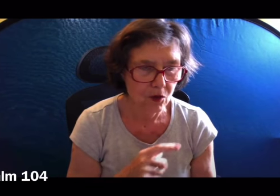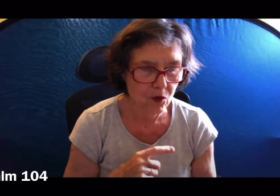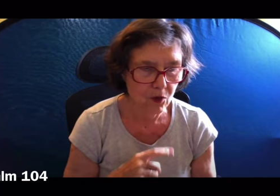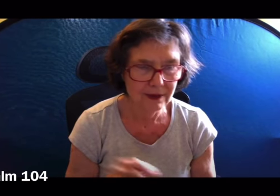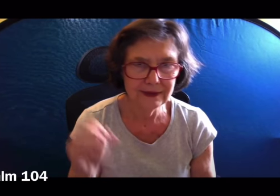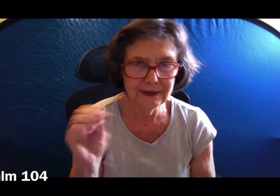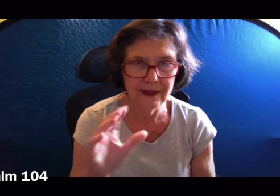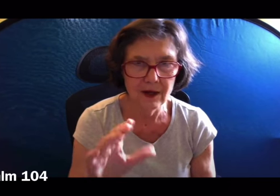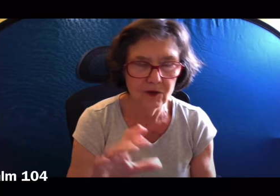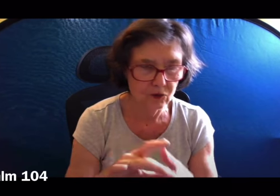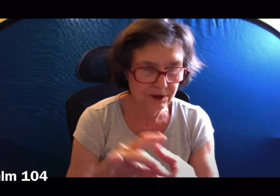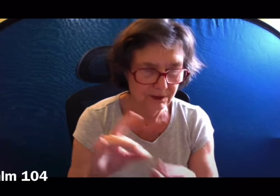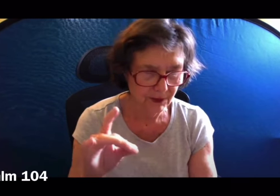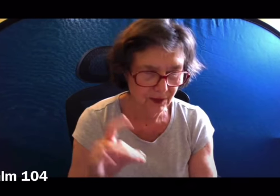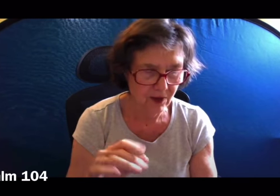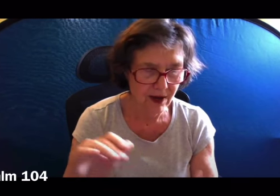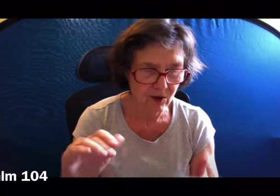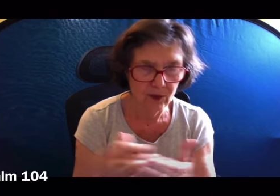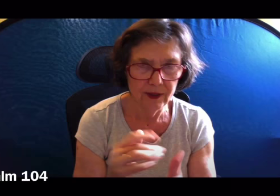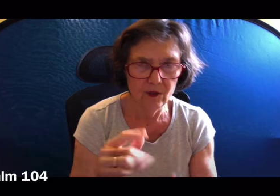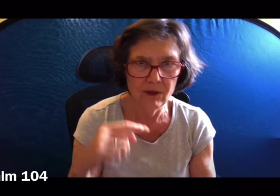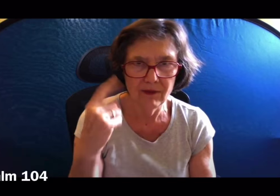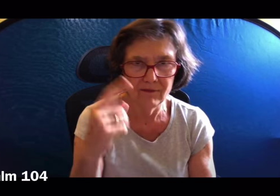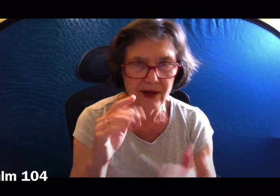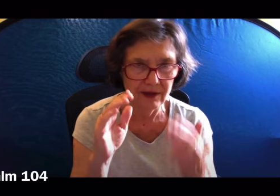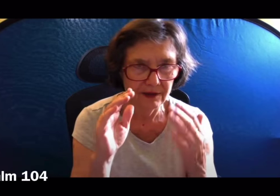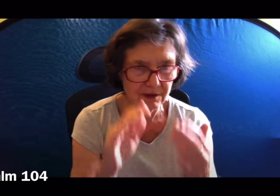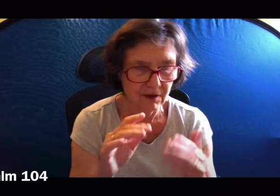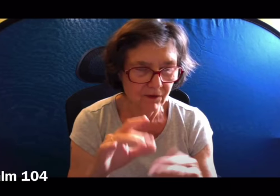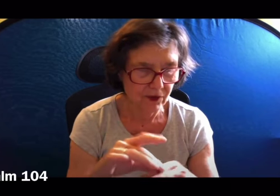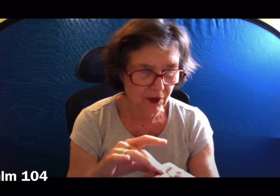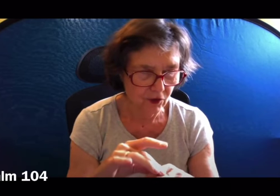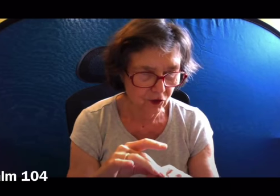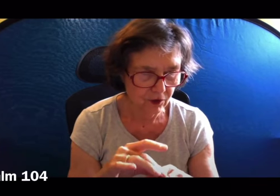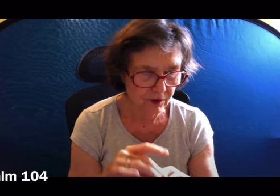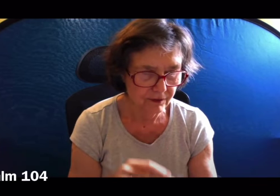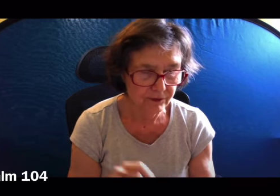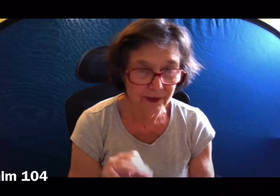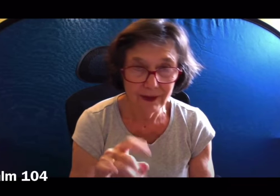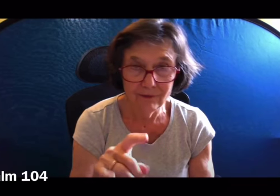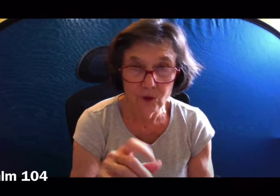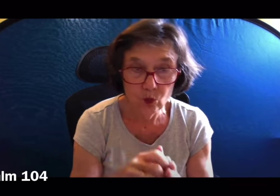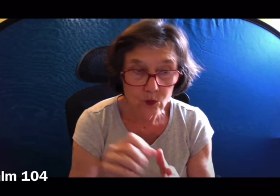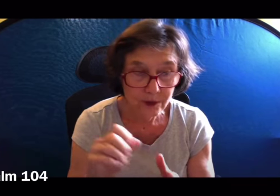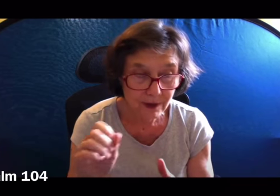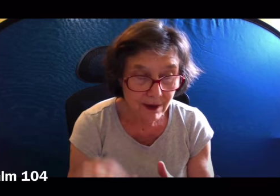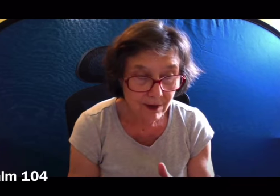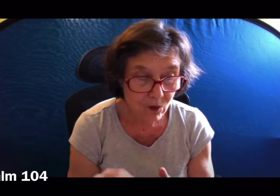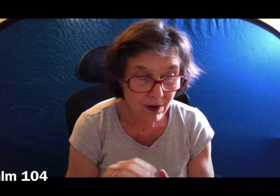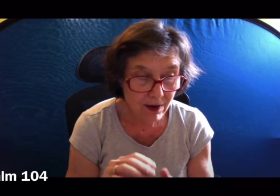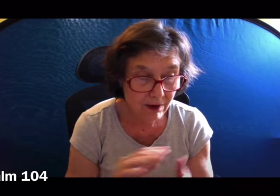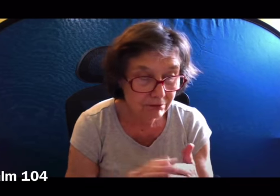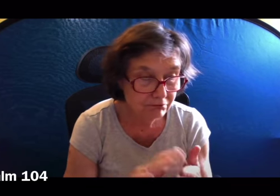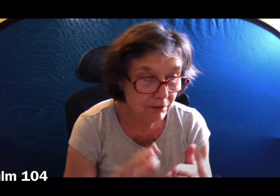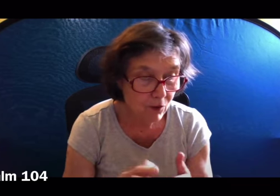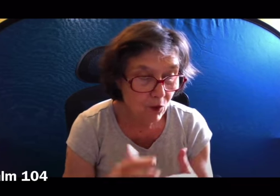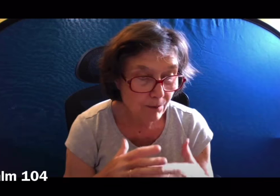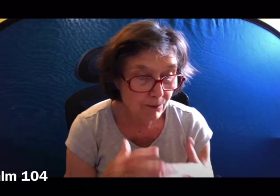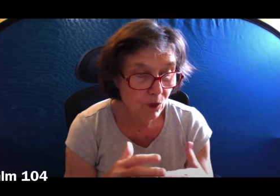Lord send out your spirit and renew the face of the earth if you take away their breath they